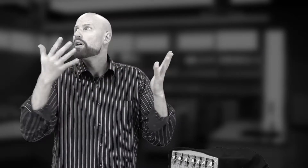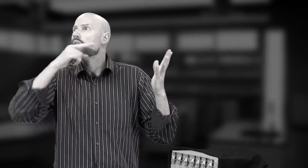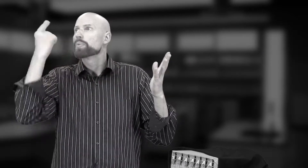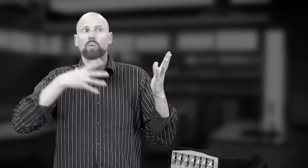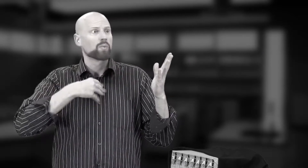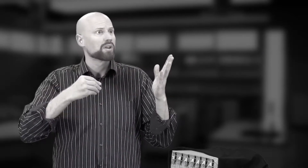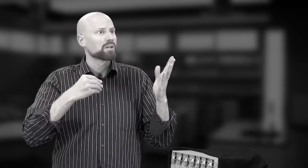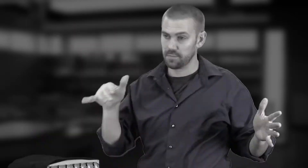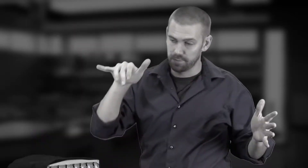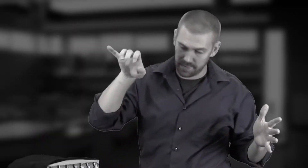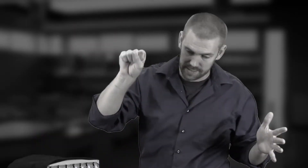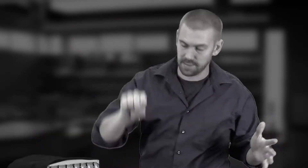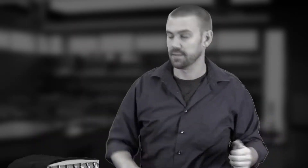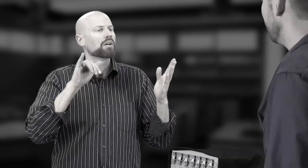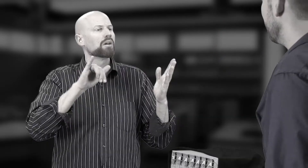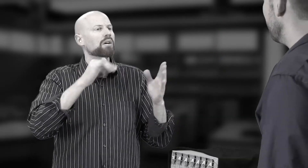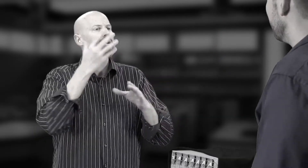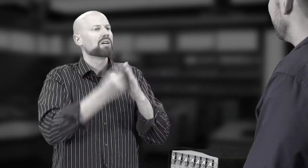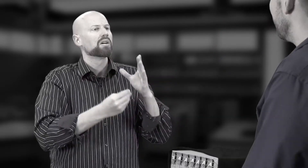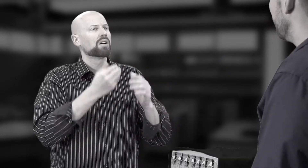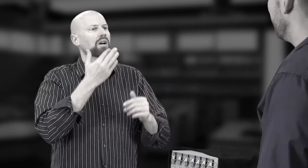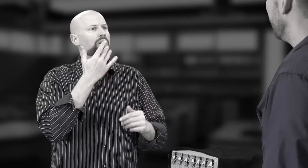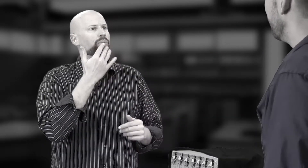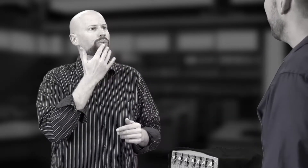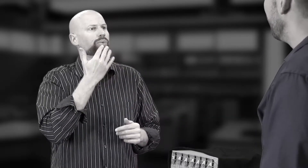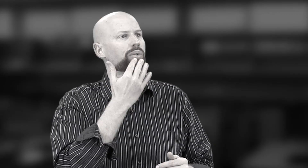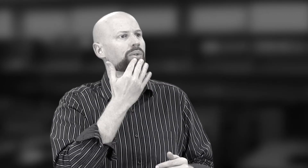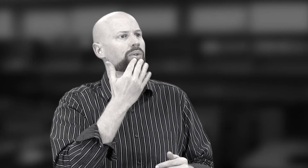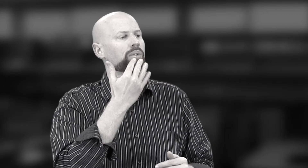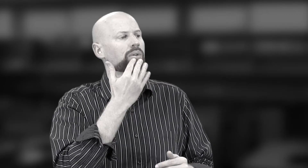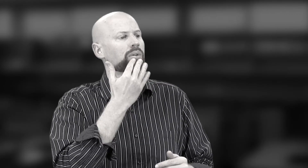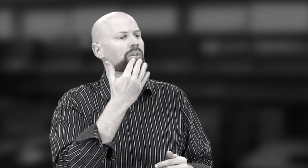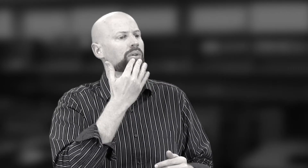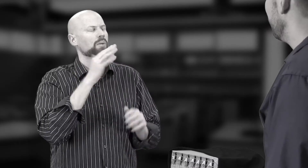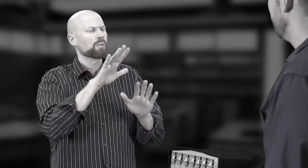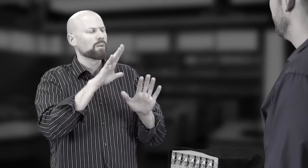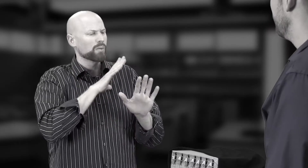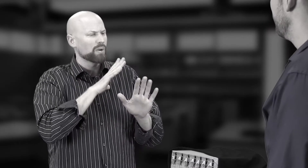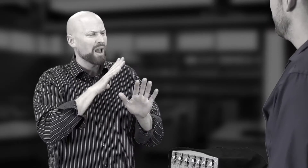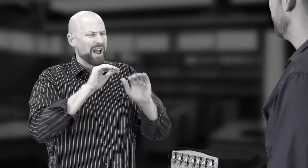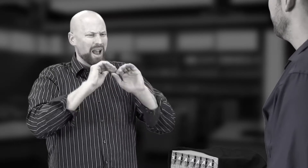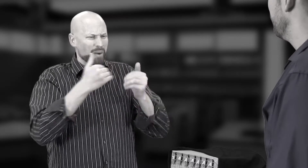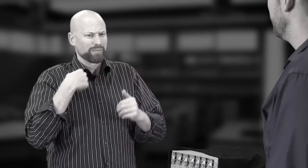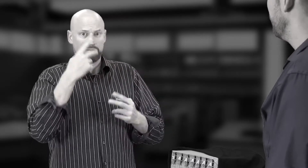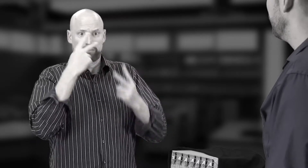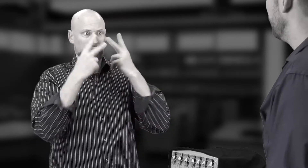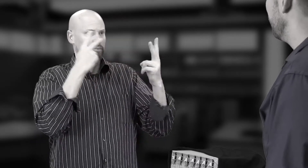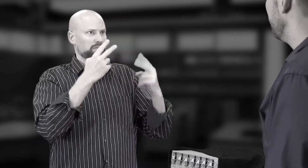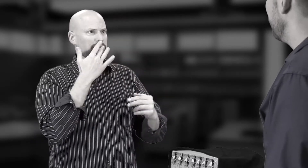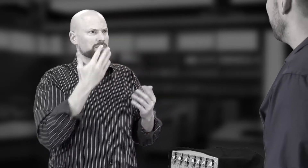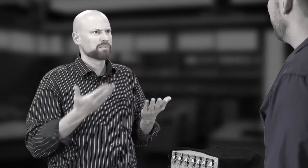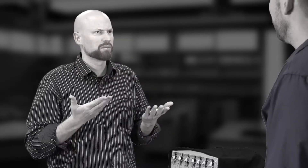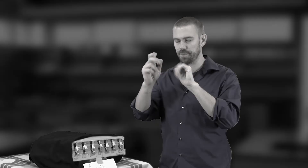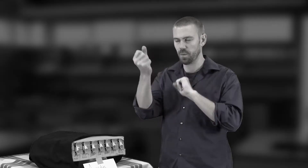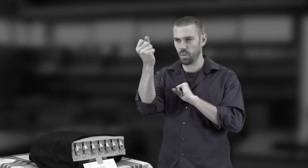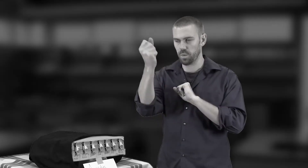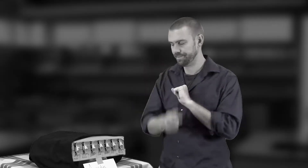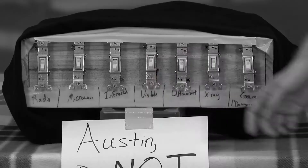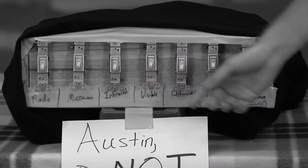That's why everything's black and white? That's right. Oh, and that's why all the colors are gone. Okay, well, then how do we see color? All hold that